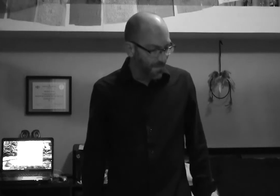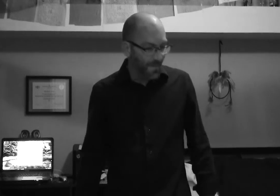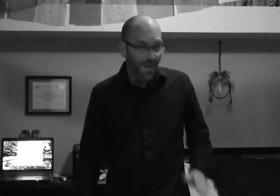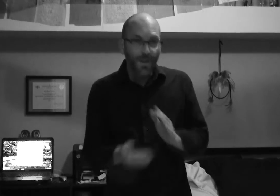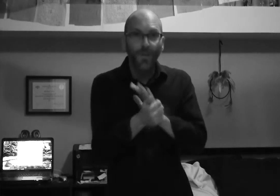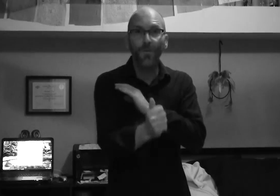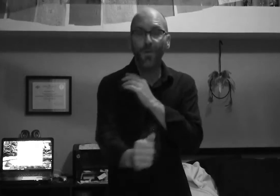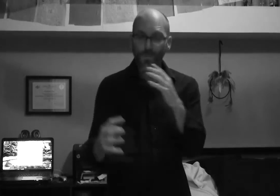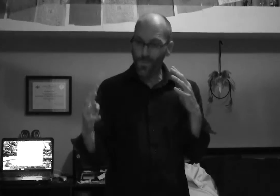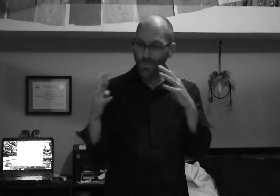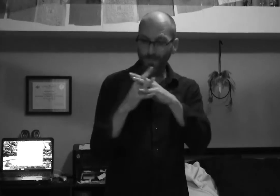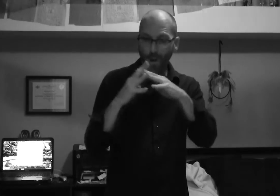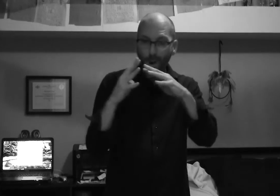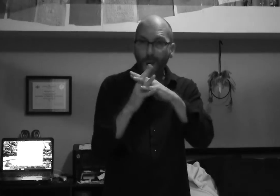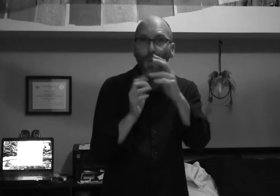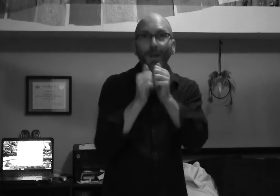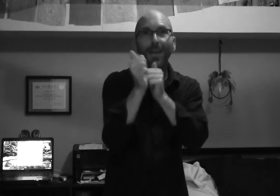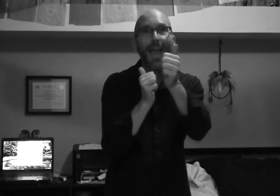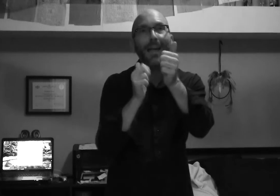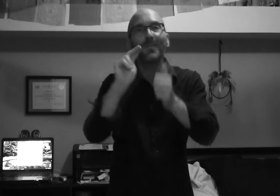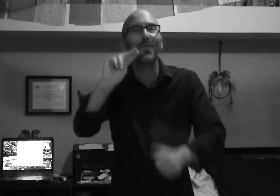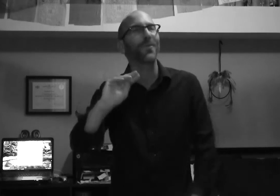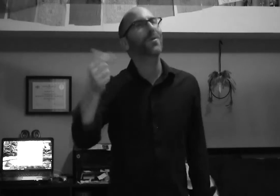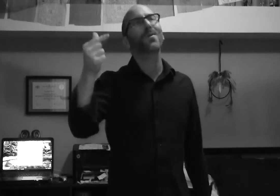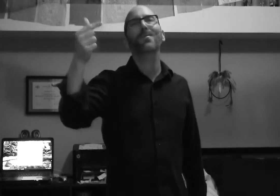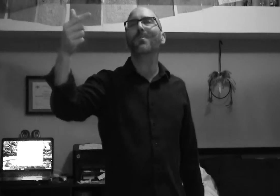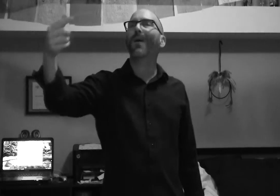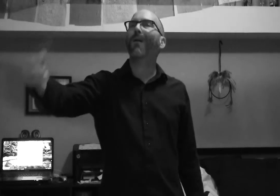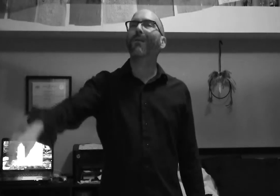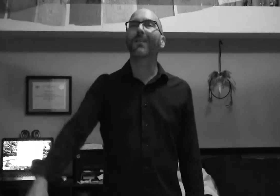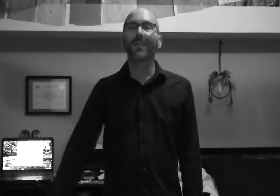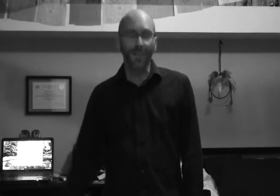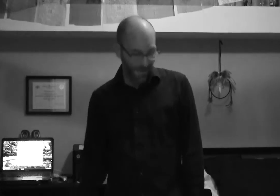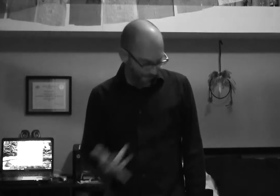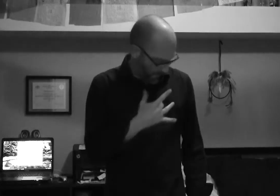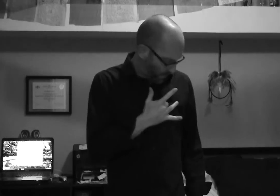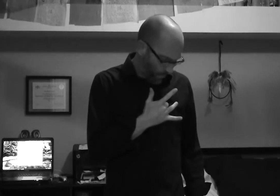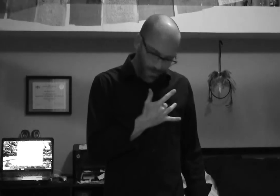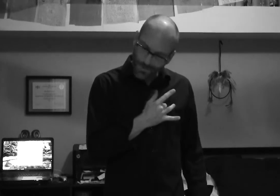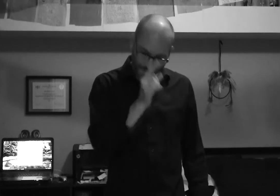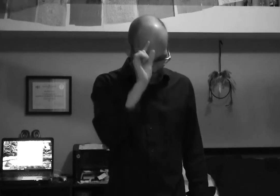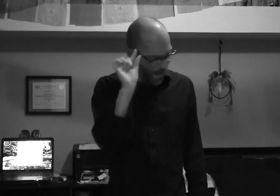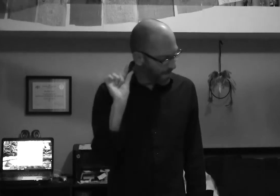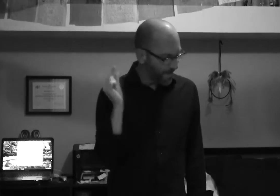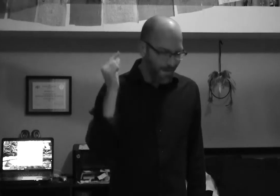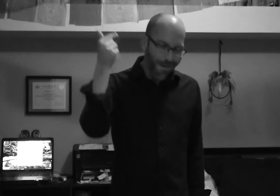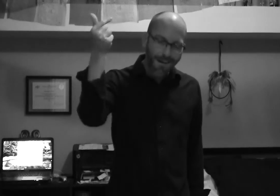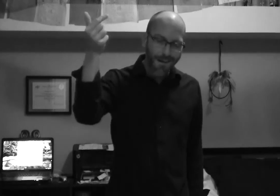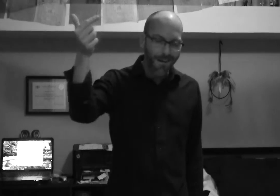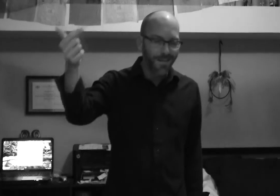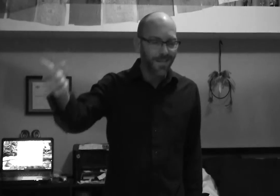You're too small to catch a football You're a fool to follow your heart